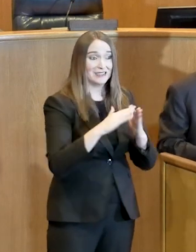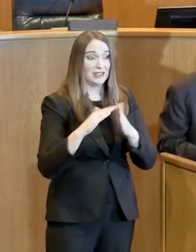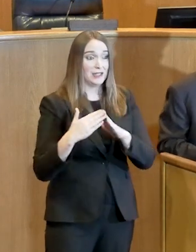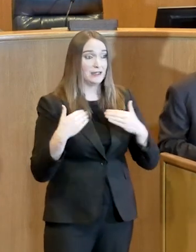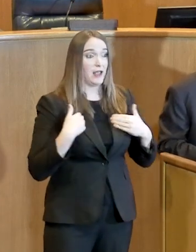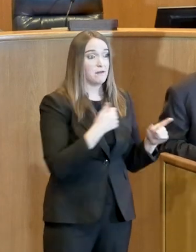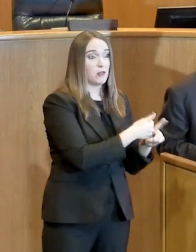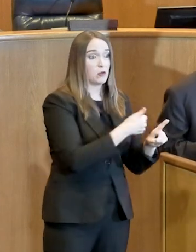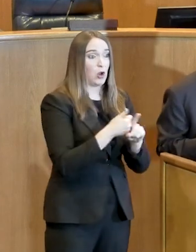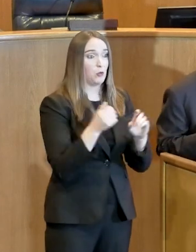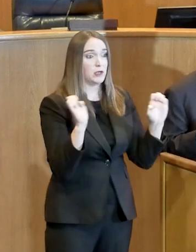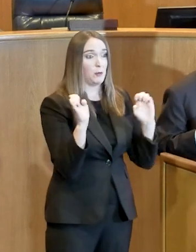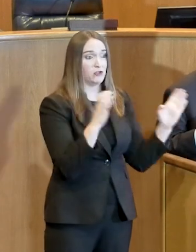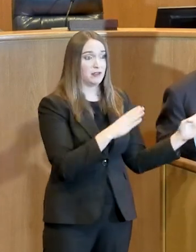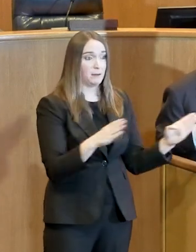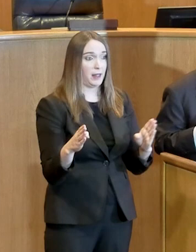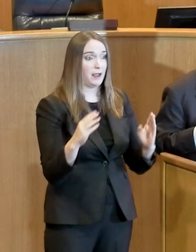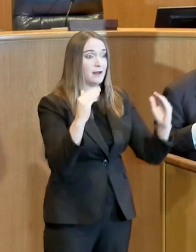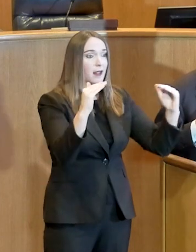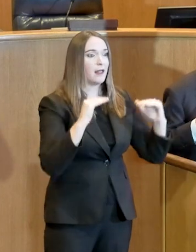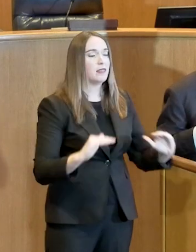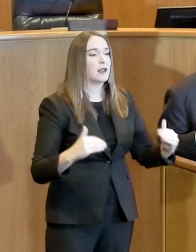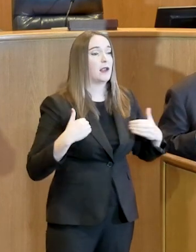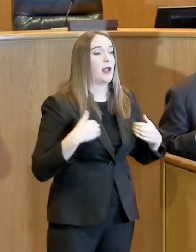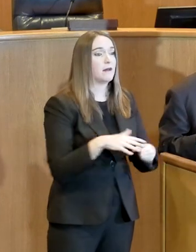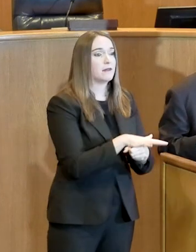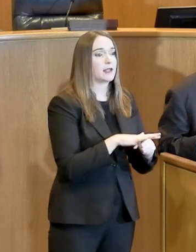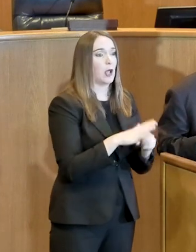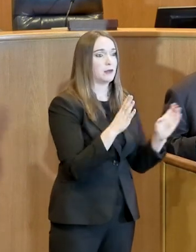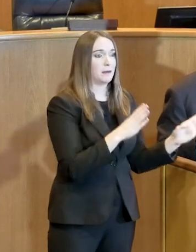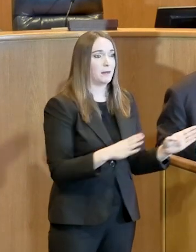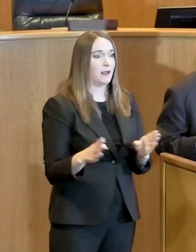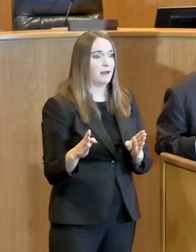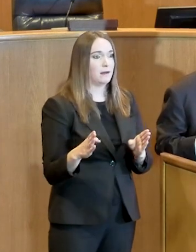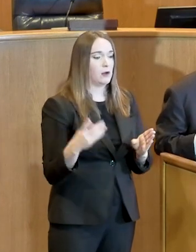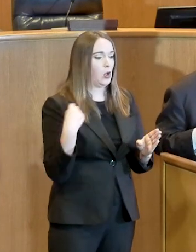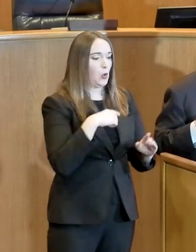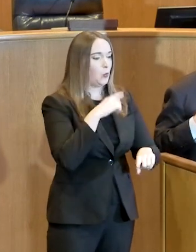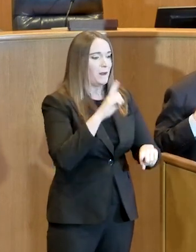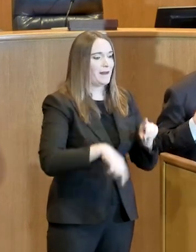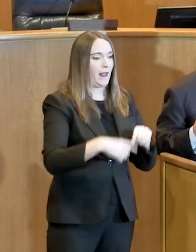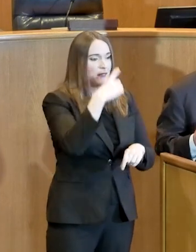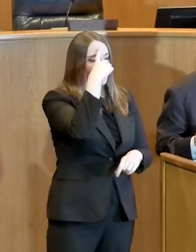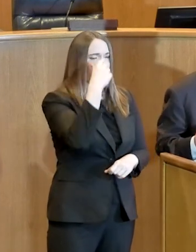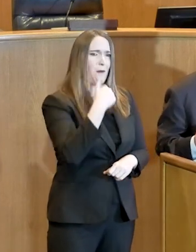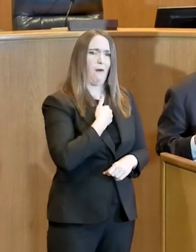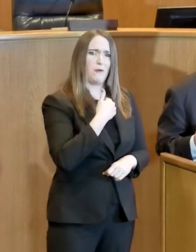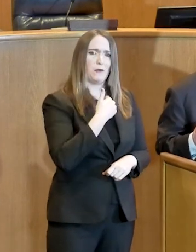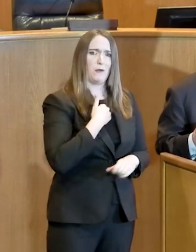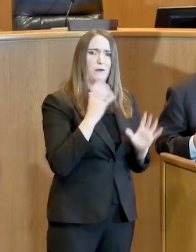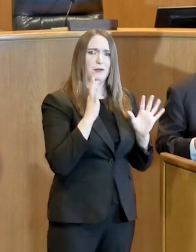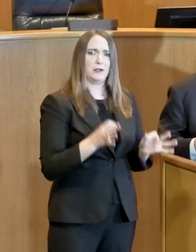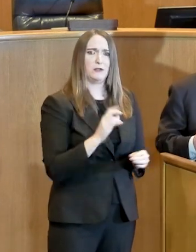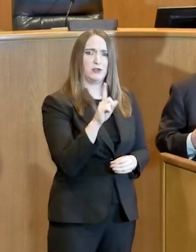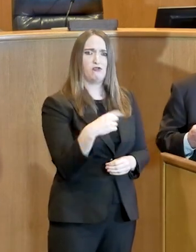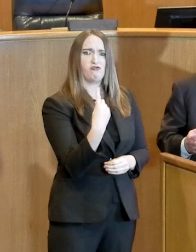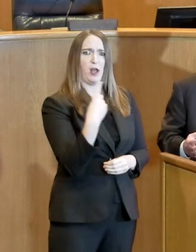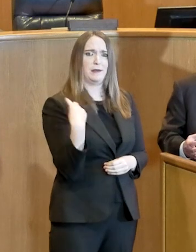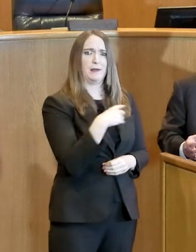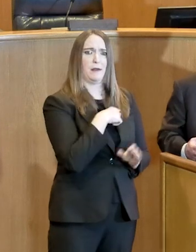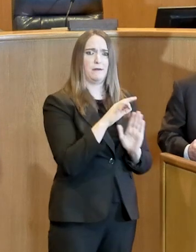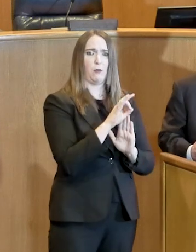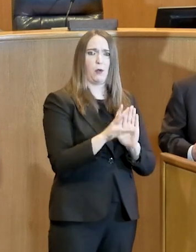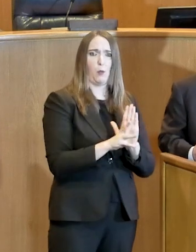plan. So we're not just an island to ourselves and so when we make these decisions or when we're looking at